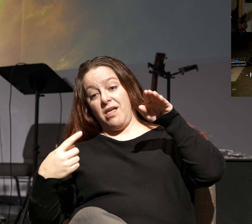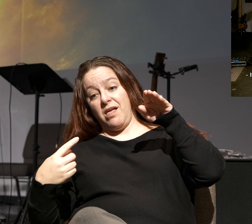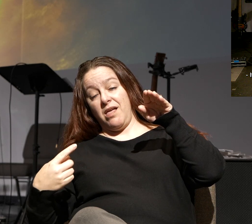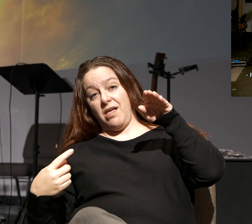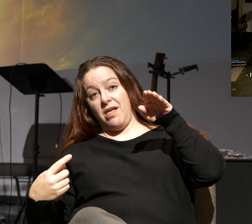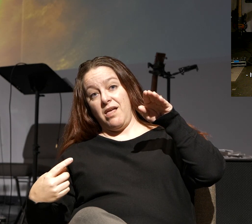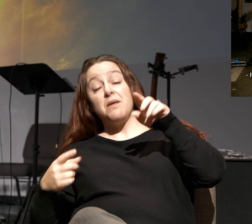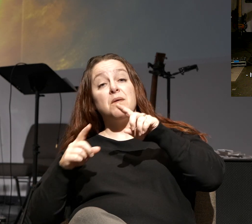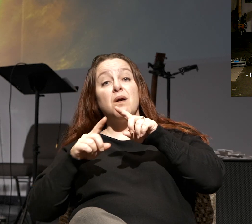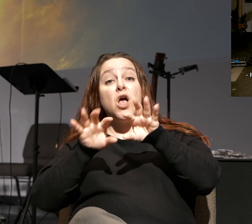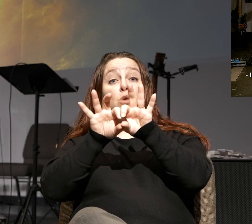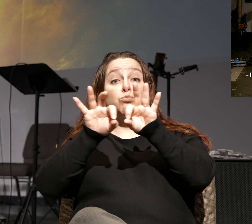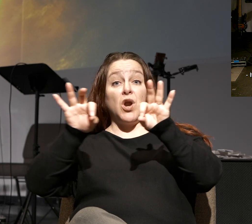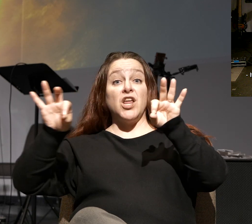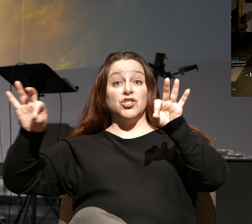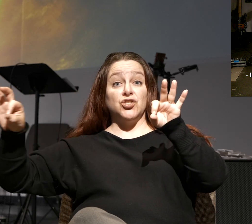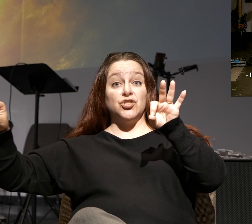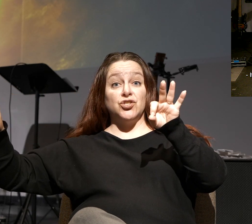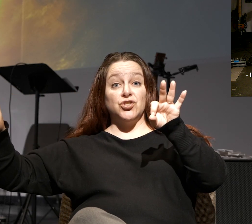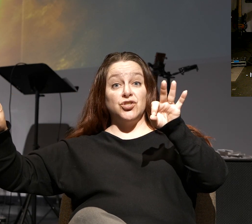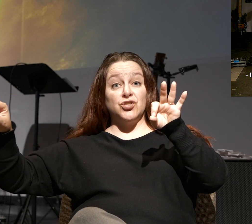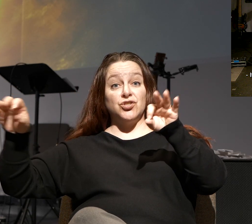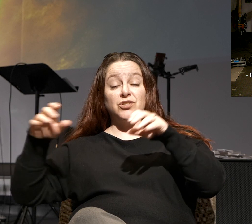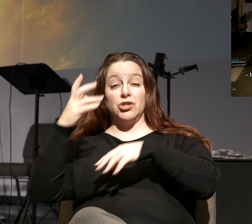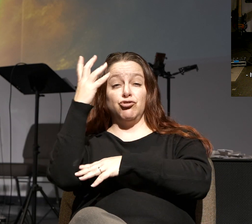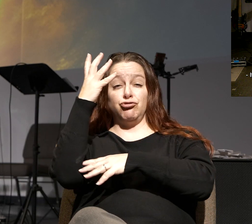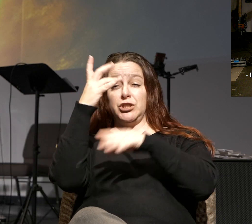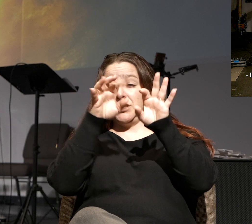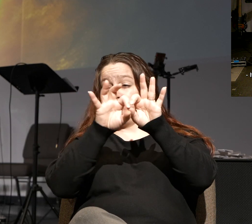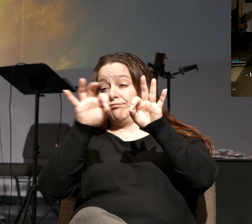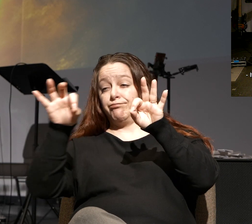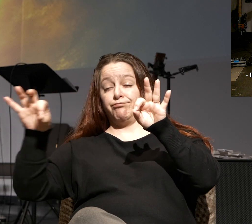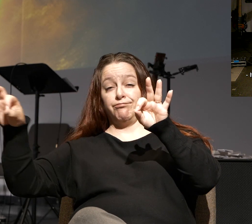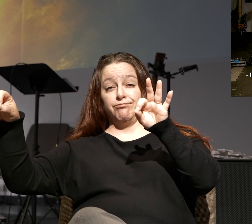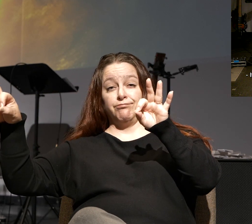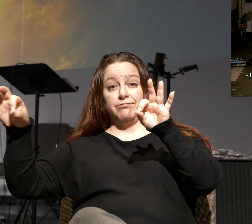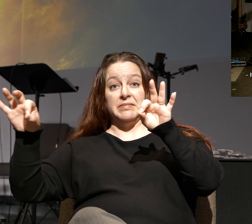There's a branch certainly big enough to save you out the side of the cliff.